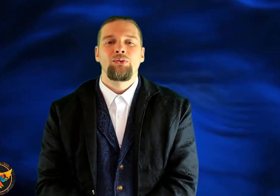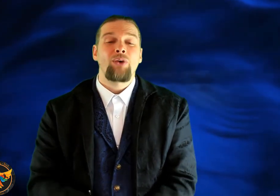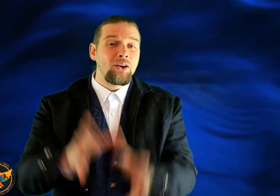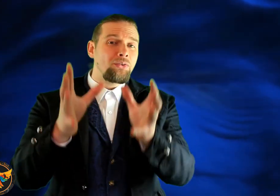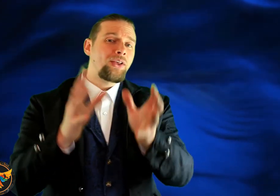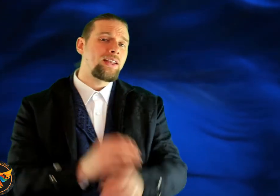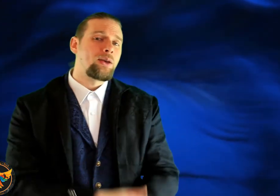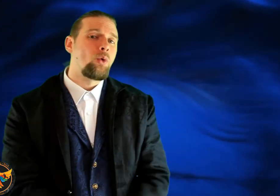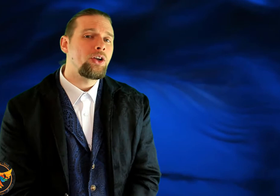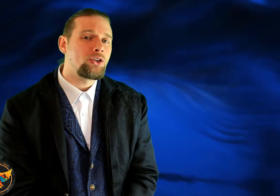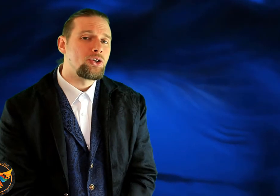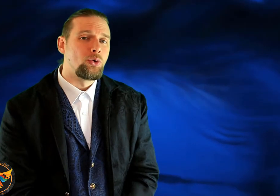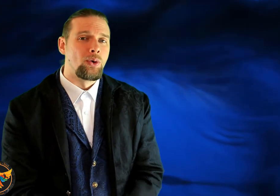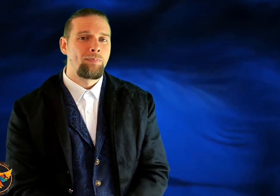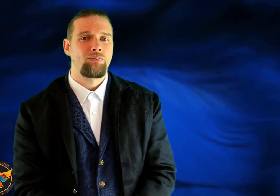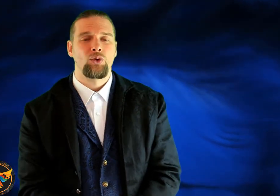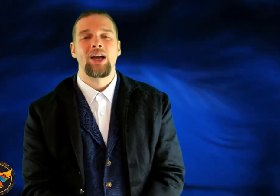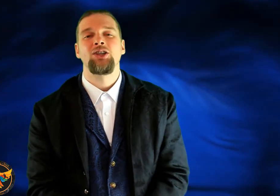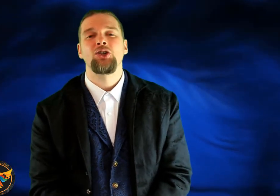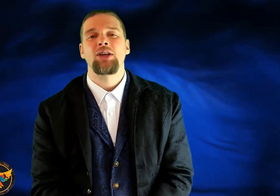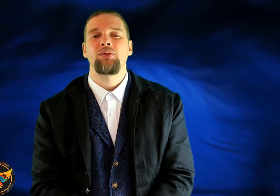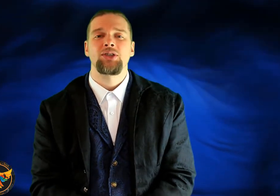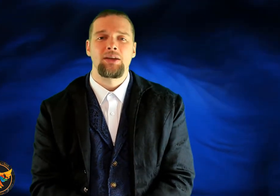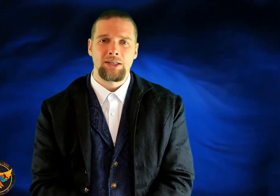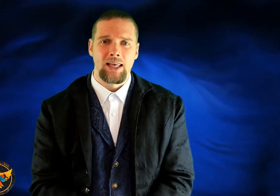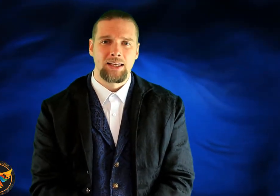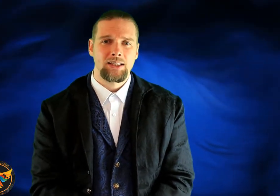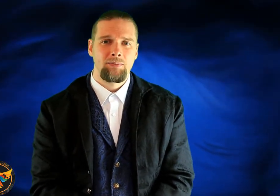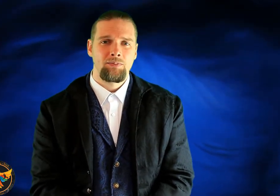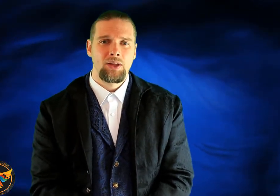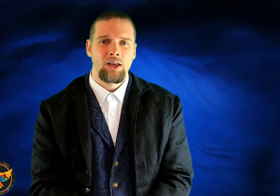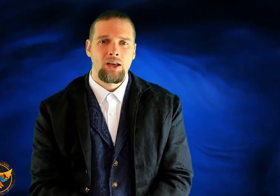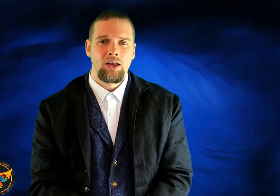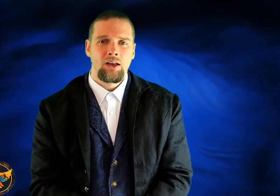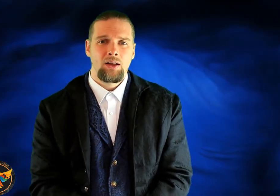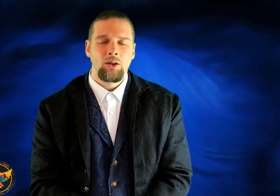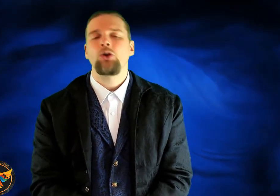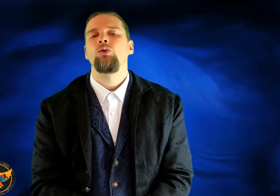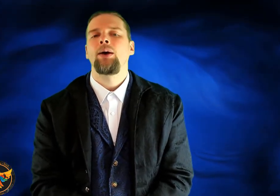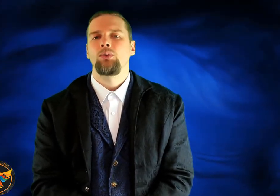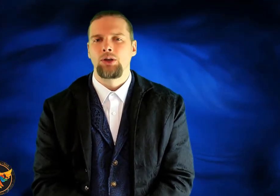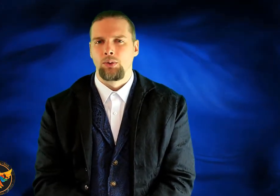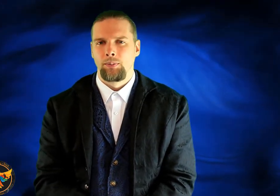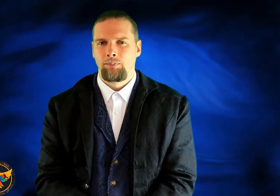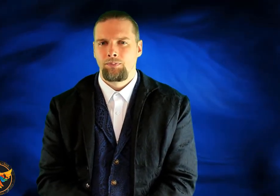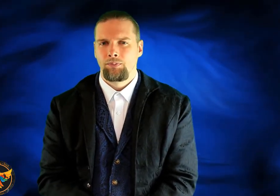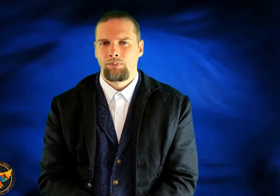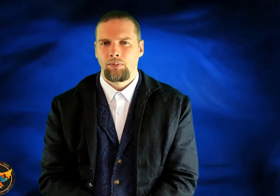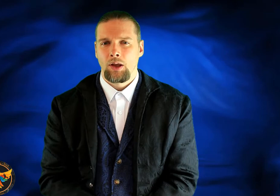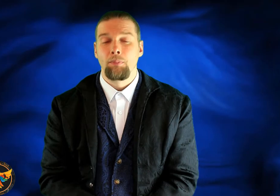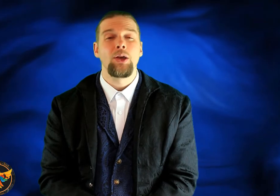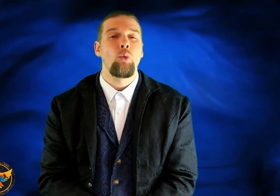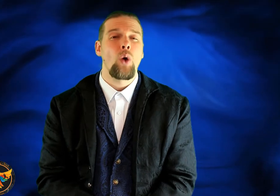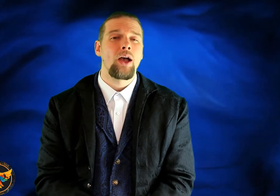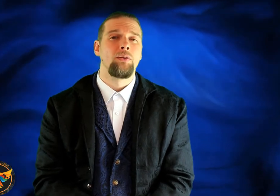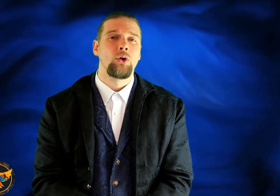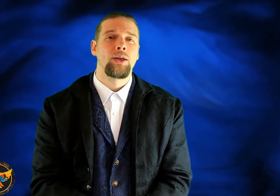Final thing that I want you to do regarding your self-esteem is this. Look around you and be aware of your